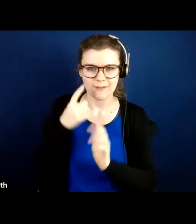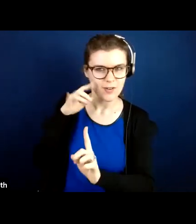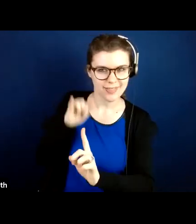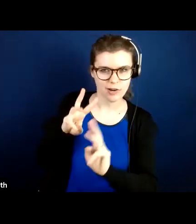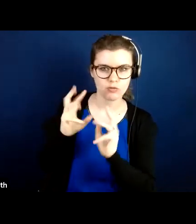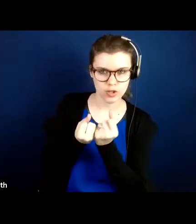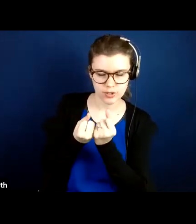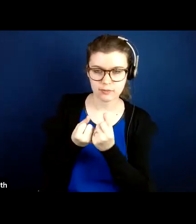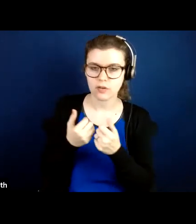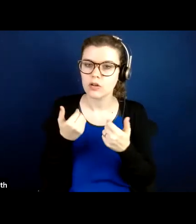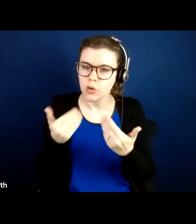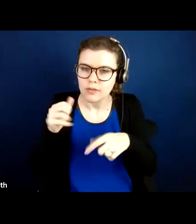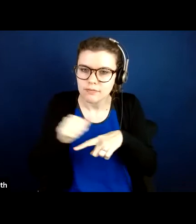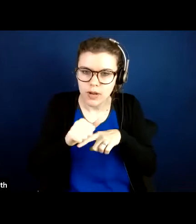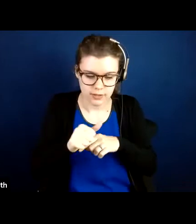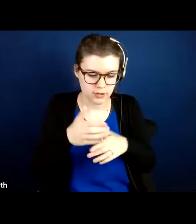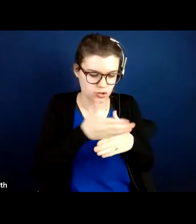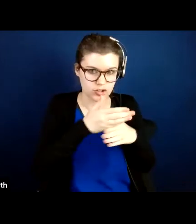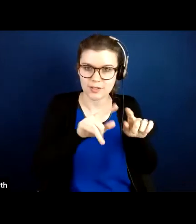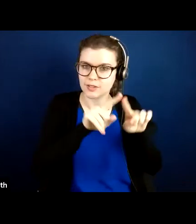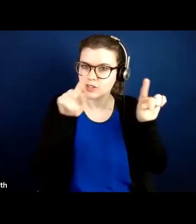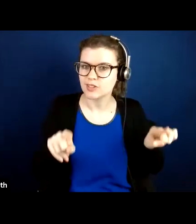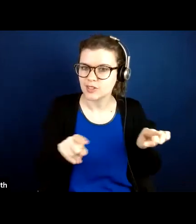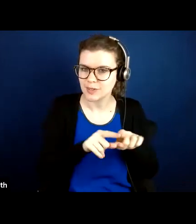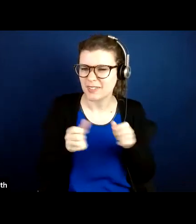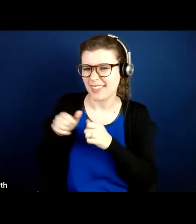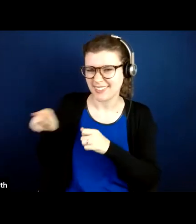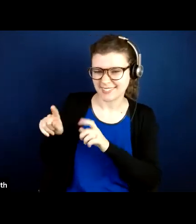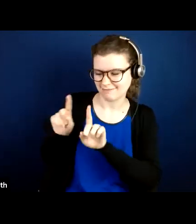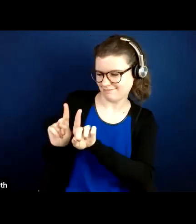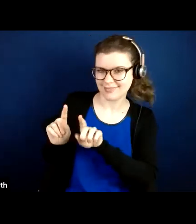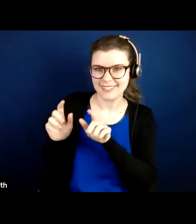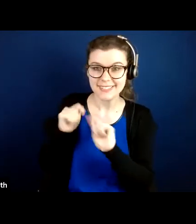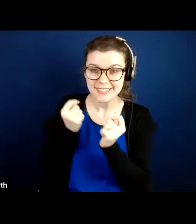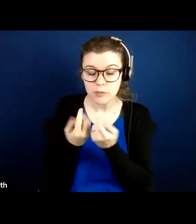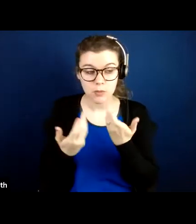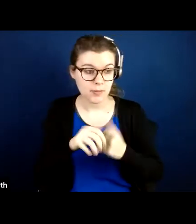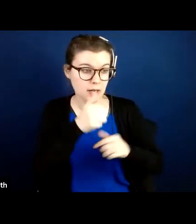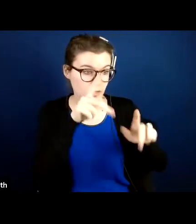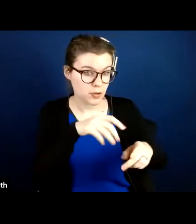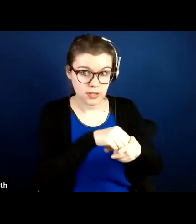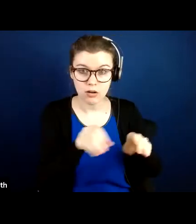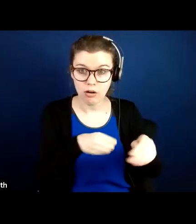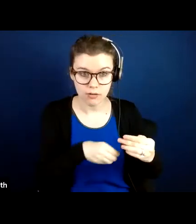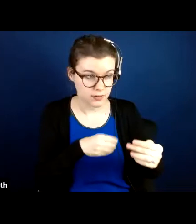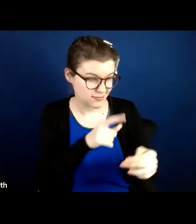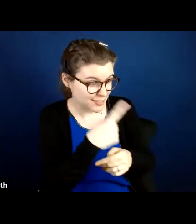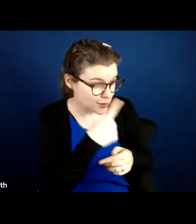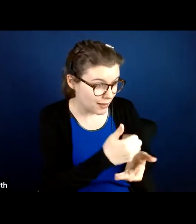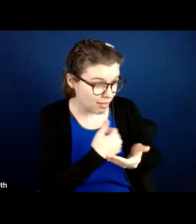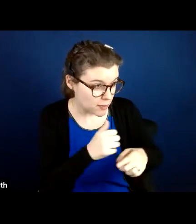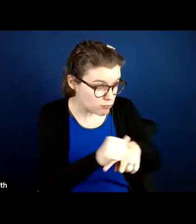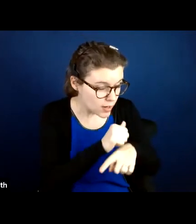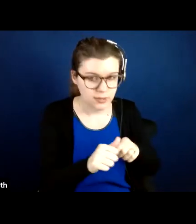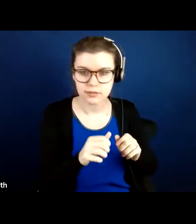Practice screen sharing, like I said, with your co-facilitator or someone else in your office so that you can make sure that that work, that feature